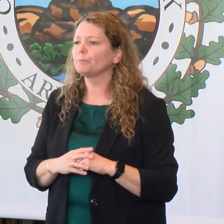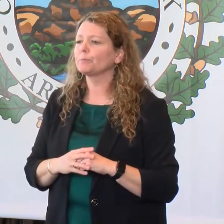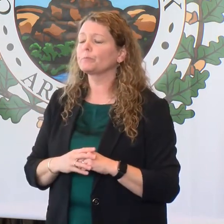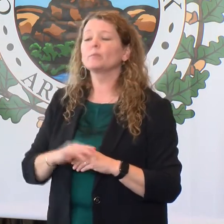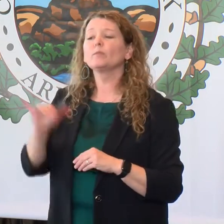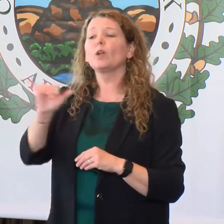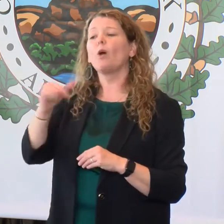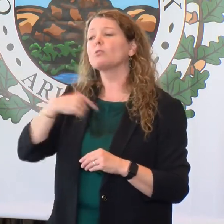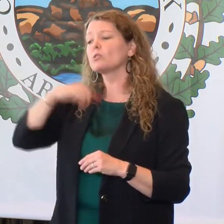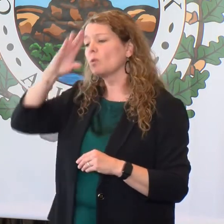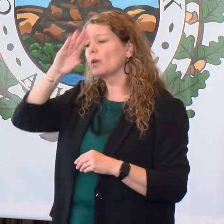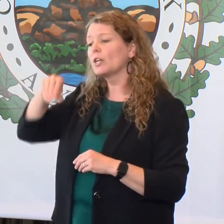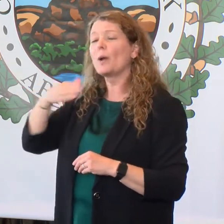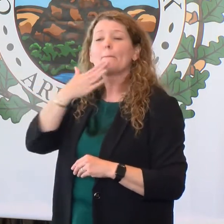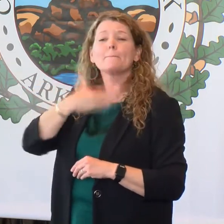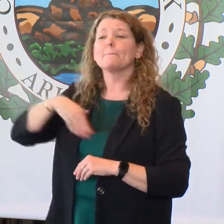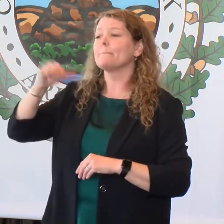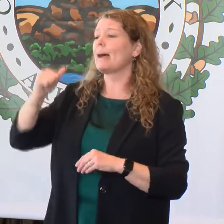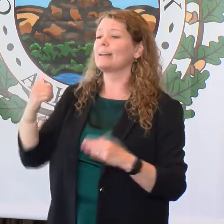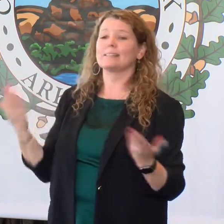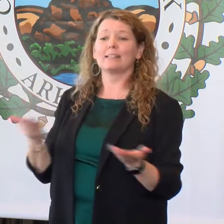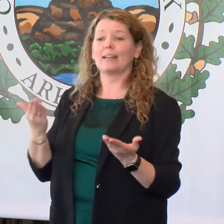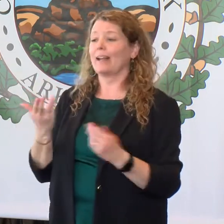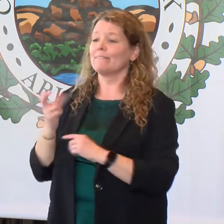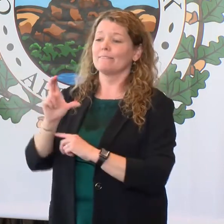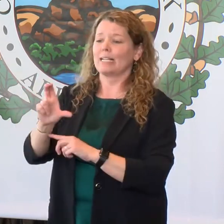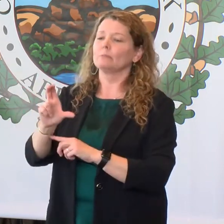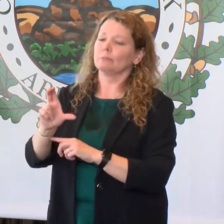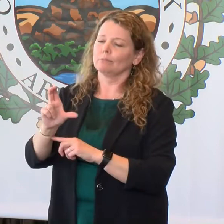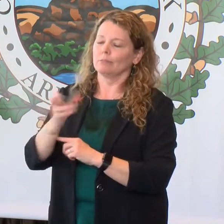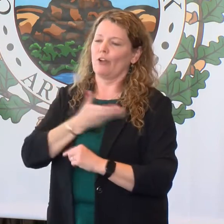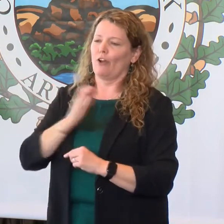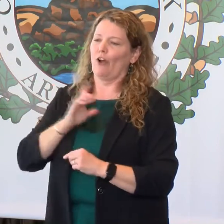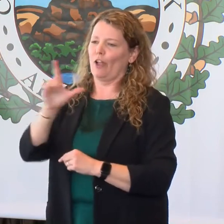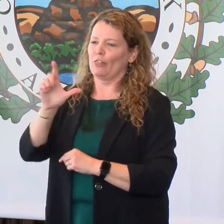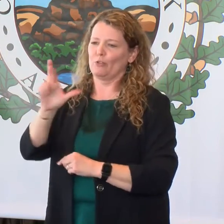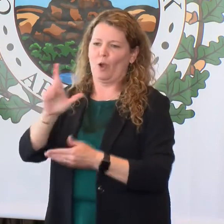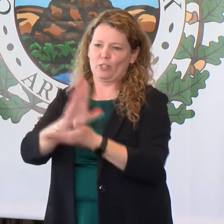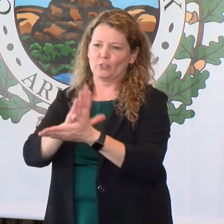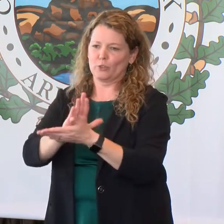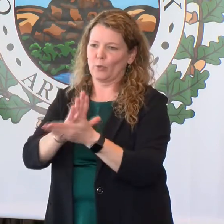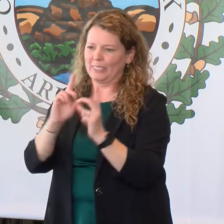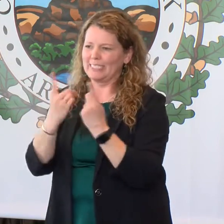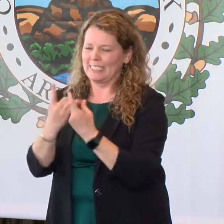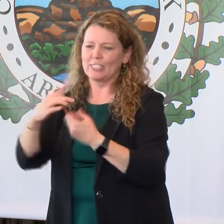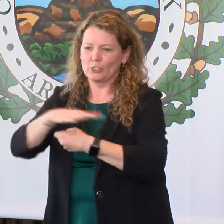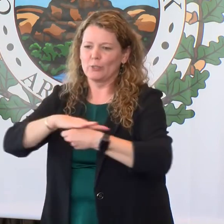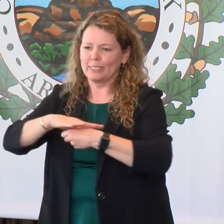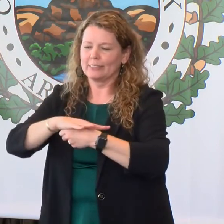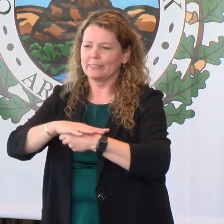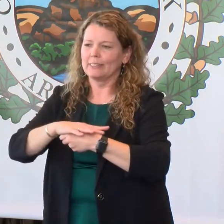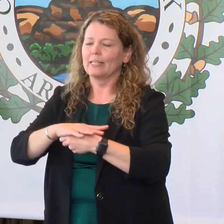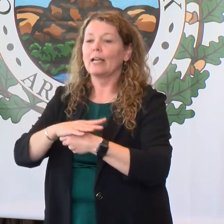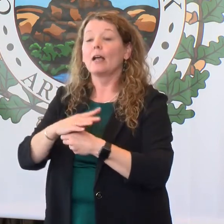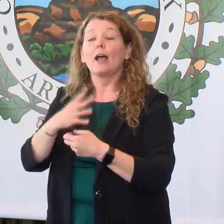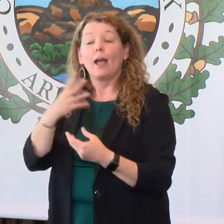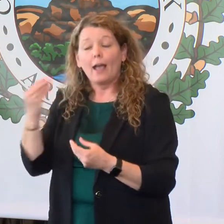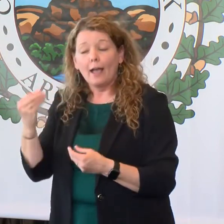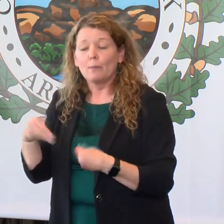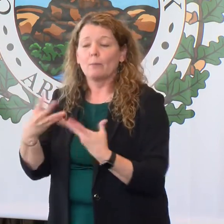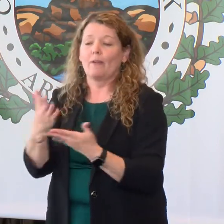know that some of the best providers in the city are in the Little Rock School District. And this would also create some expansion of opportunity